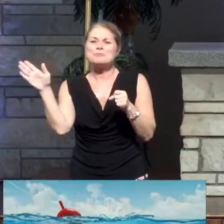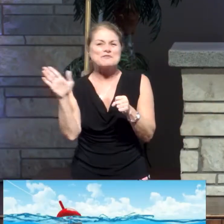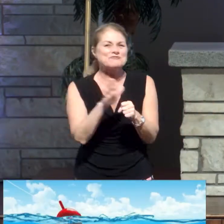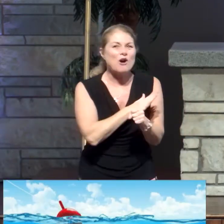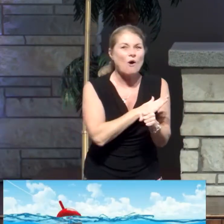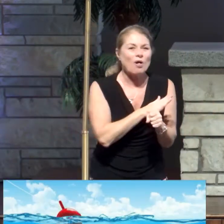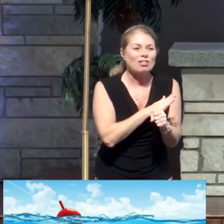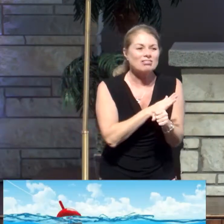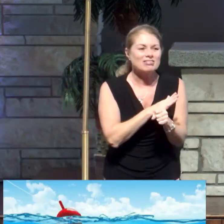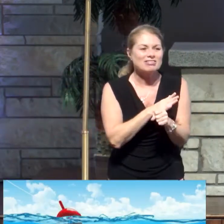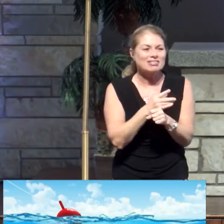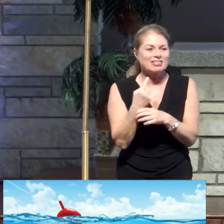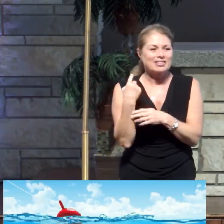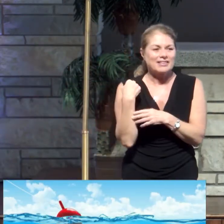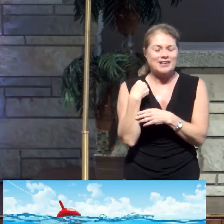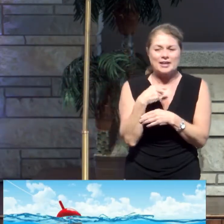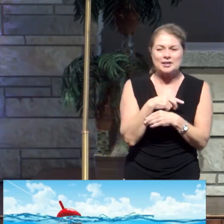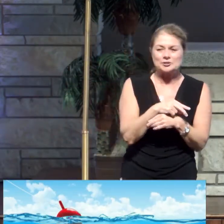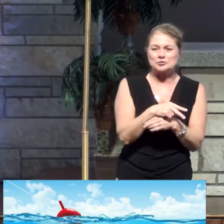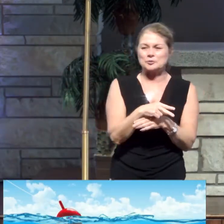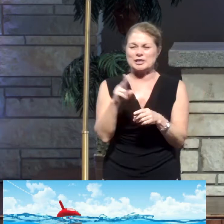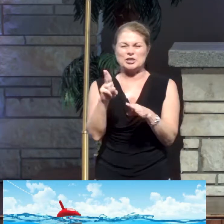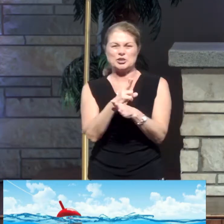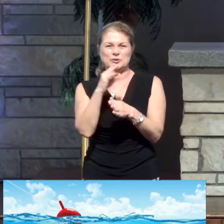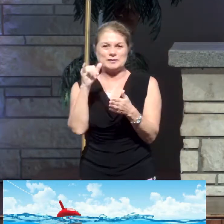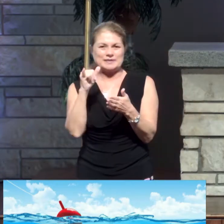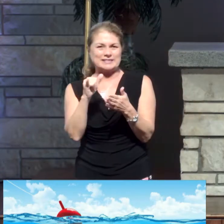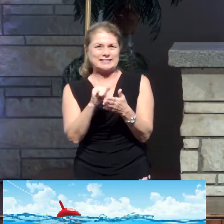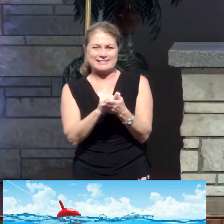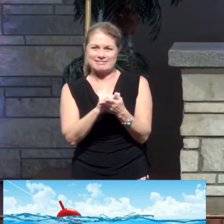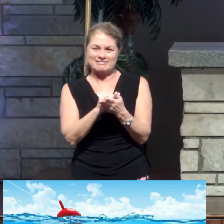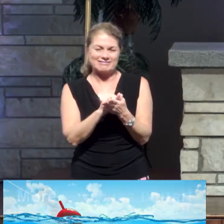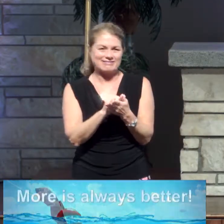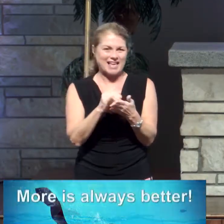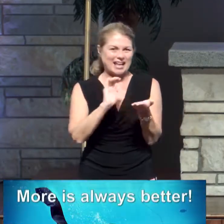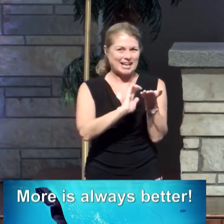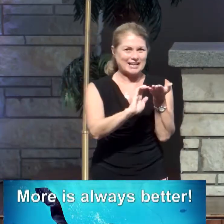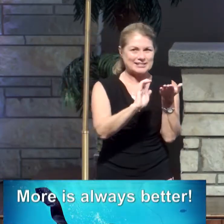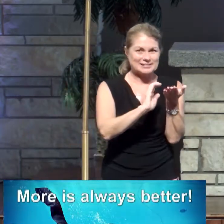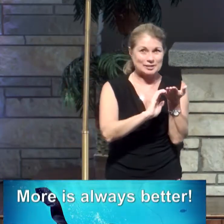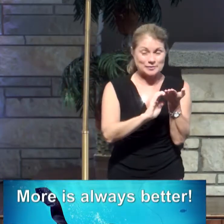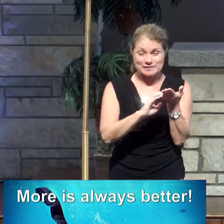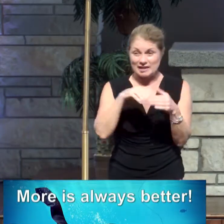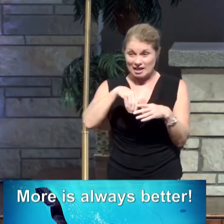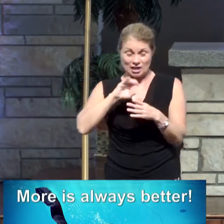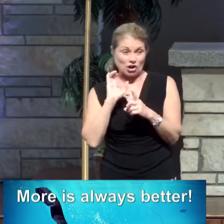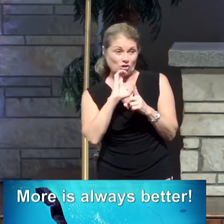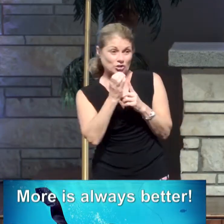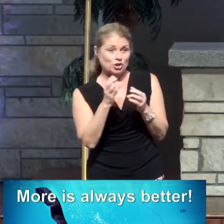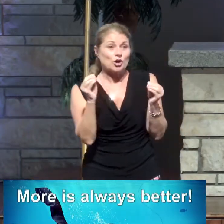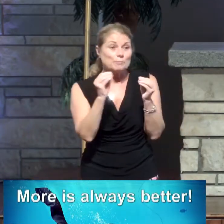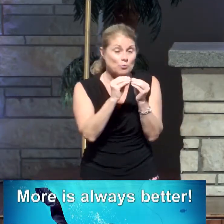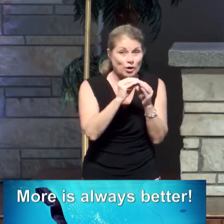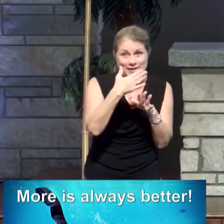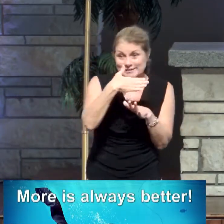And we buy into that lie hook, line, and sinker. In our culture, more is always better.